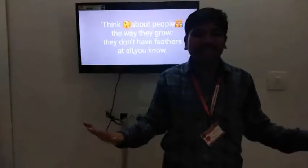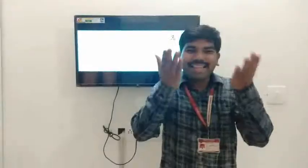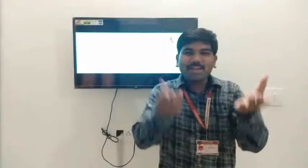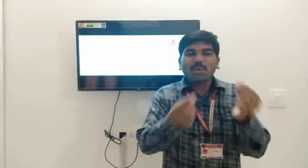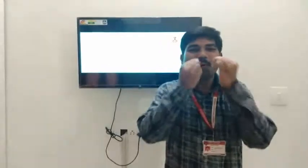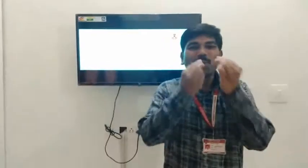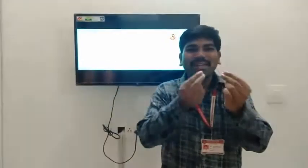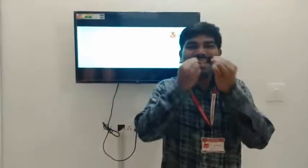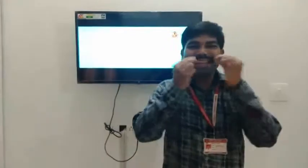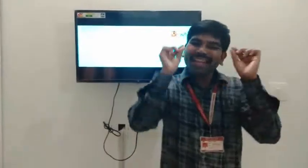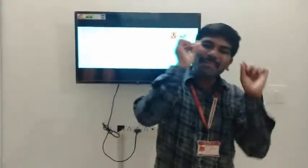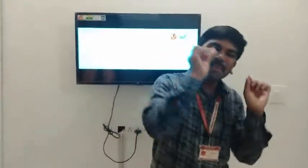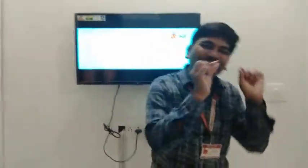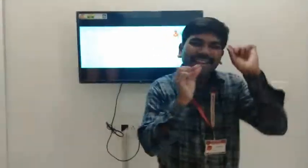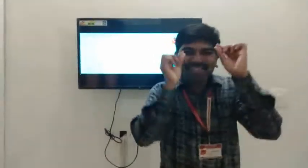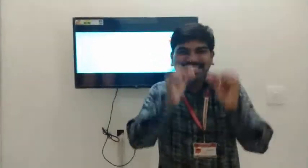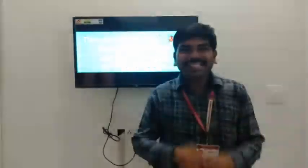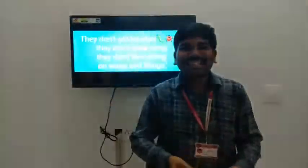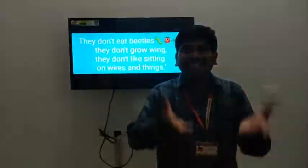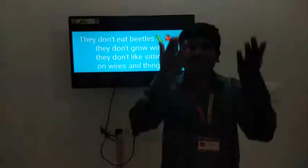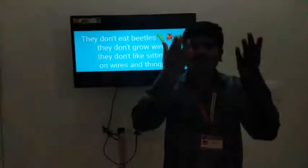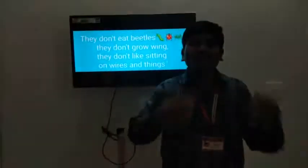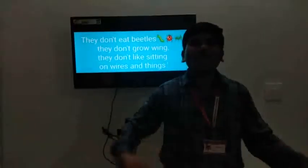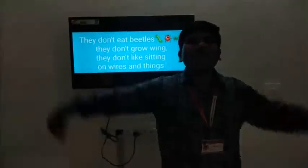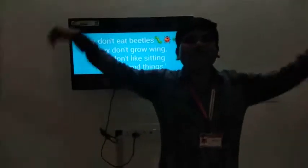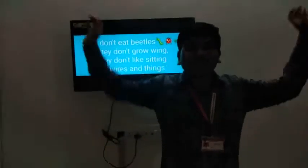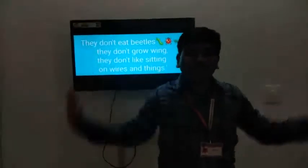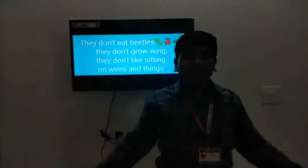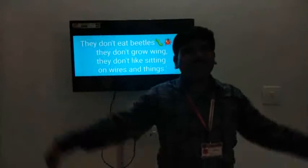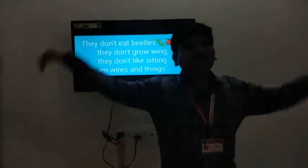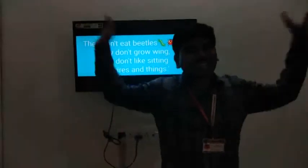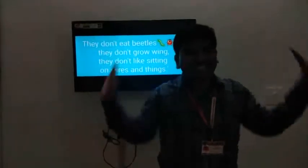They don't eat beetles. They don't grow wings.